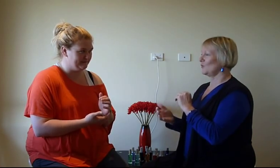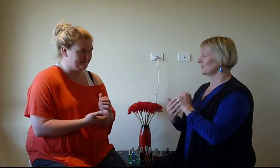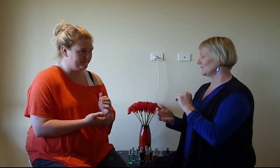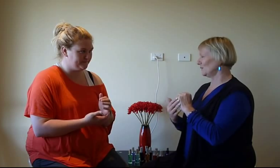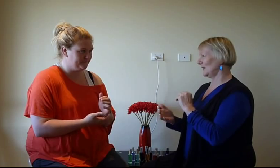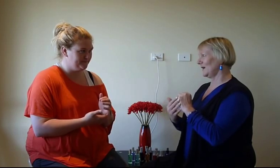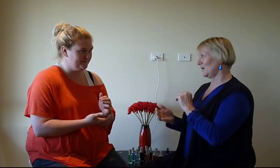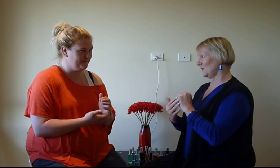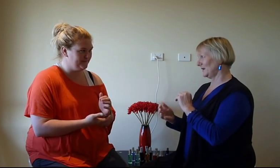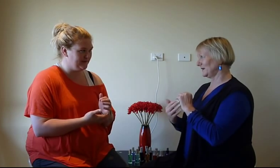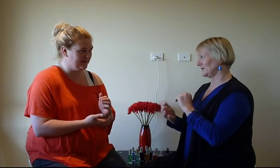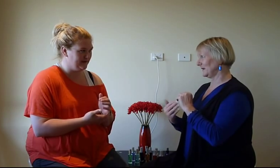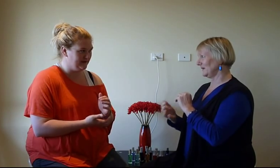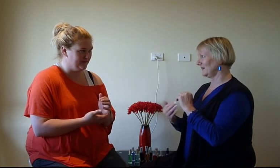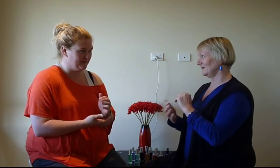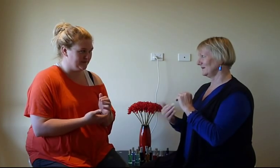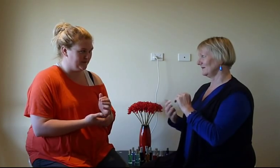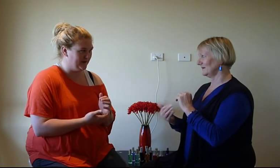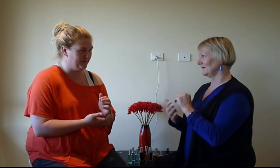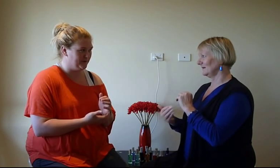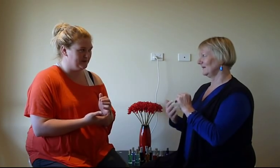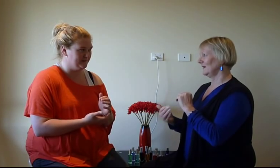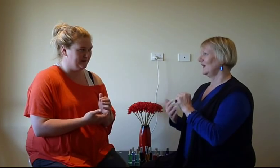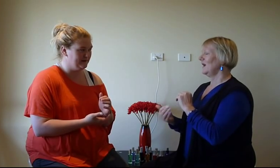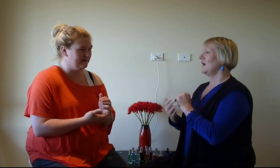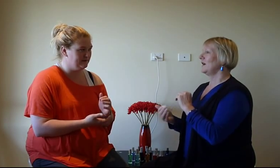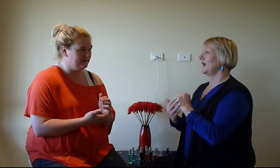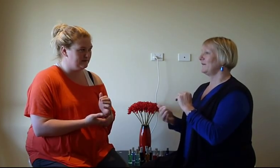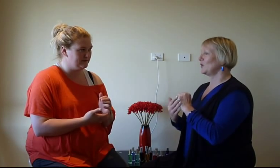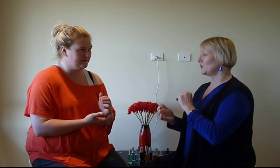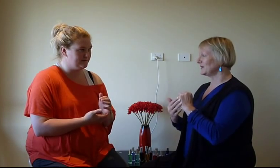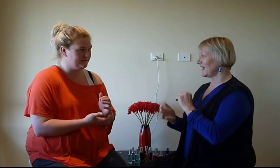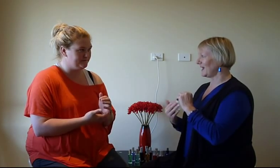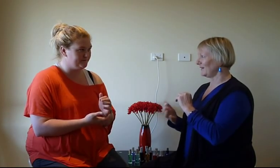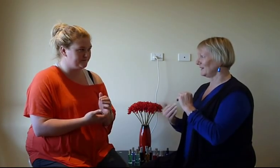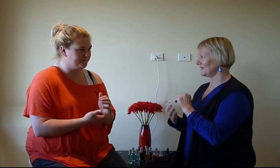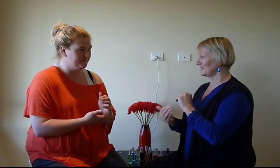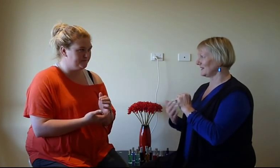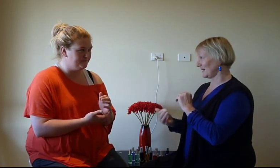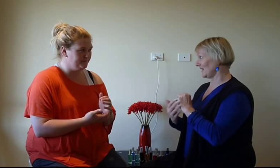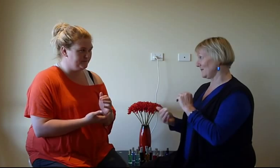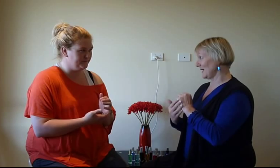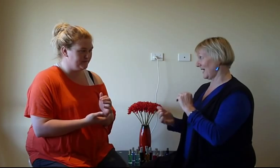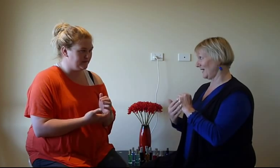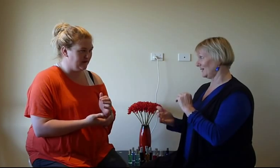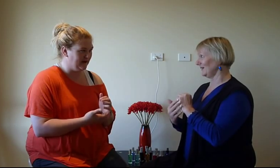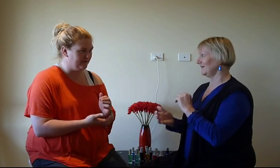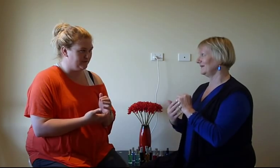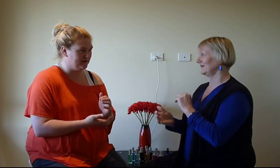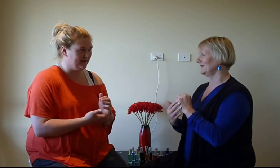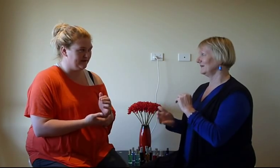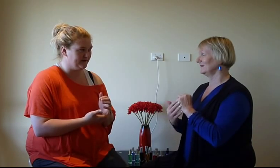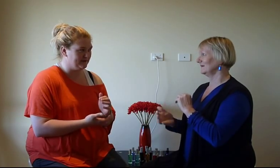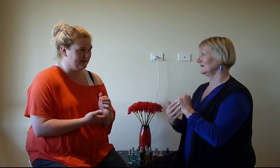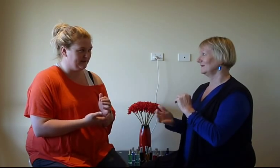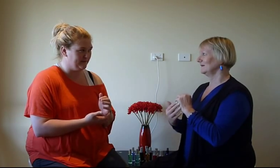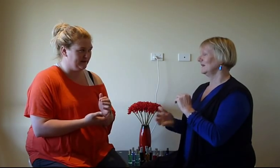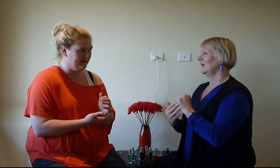wasn't the way I wanted it to be. It wasn't the way I wanted it to be. I have all this anger and it's stuck in my hand. I have all this anger and it's stuck in my hand.